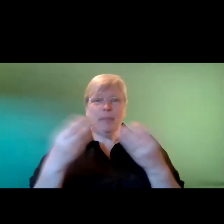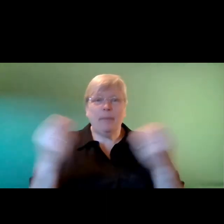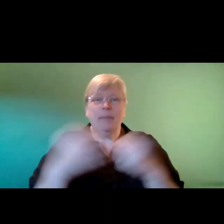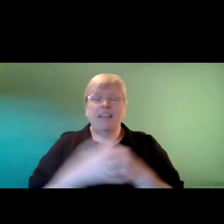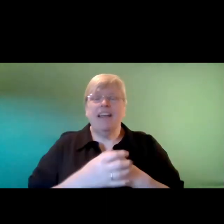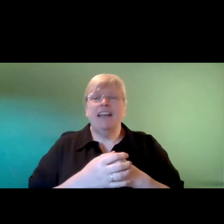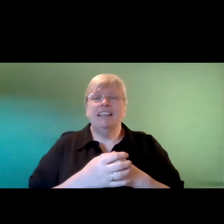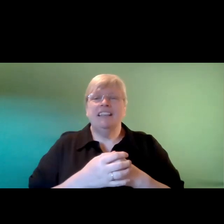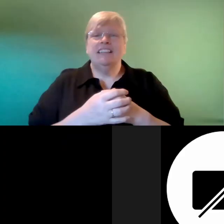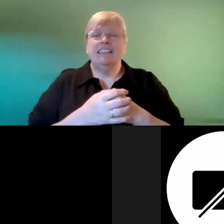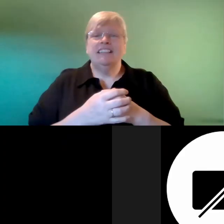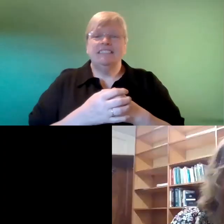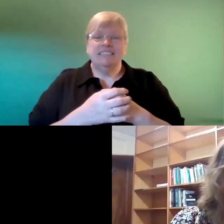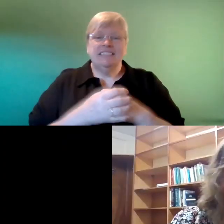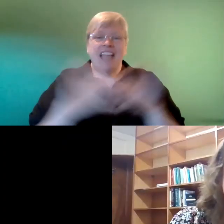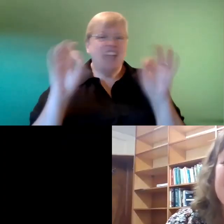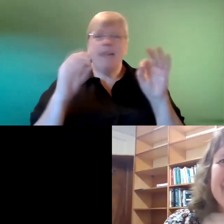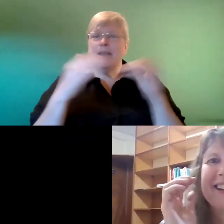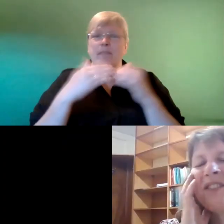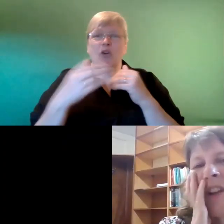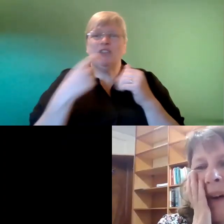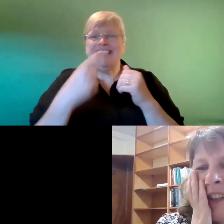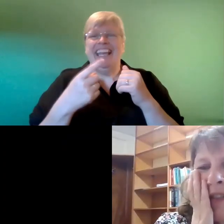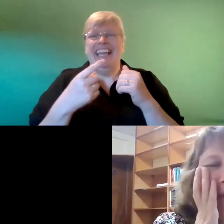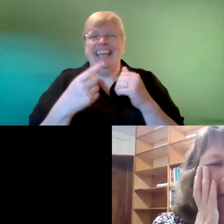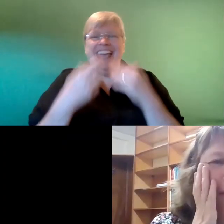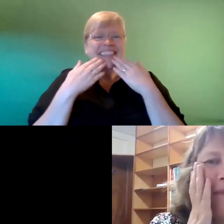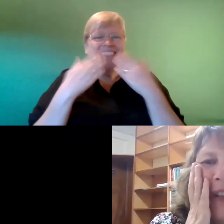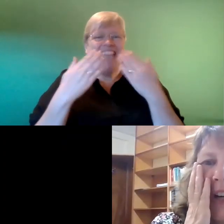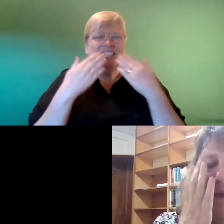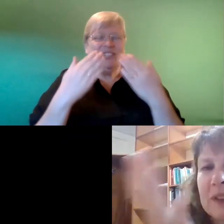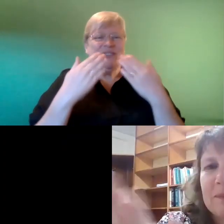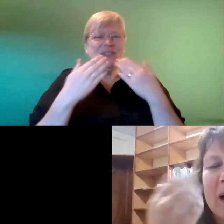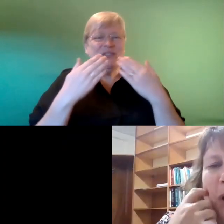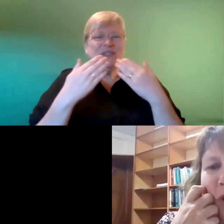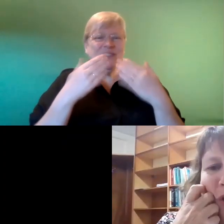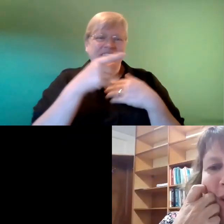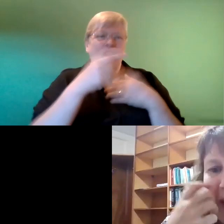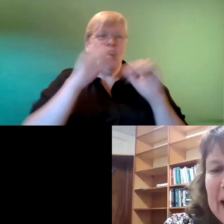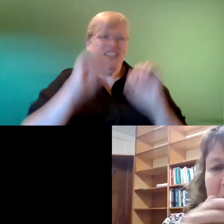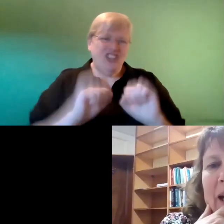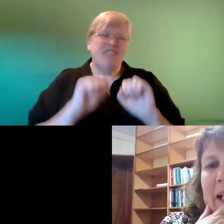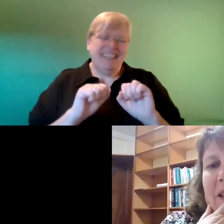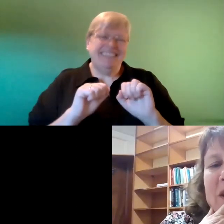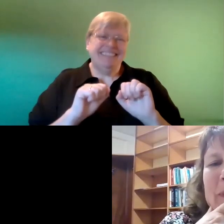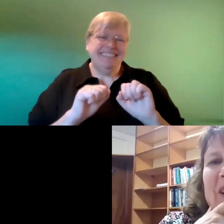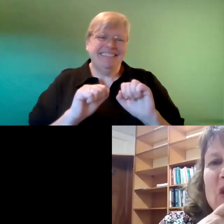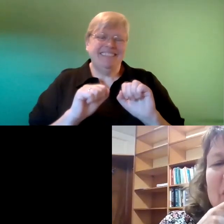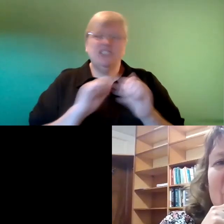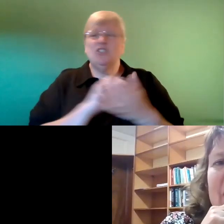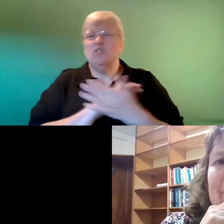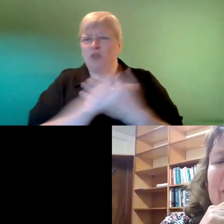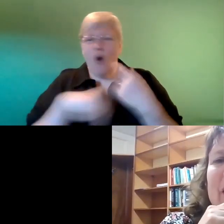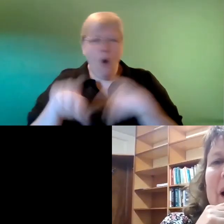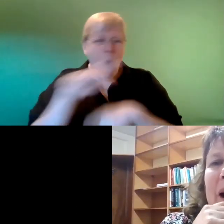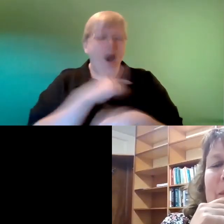obviously i'm obviously i have nothing else to say thank you so much for for for um hosting and to hannah and for the media